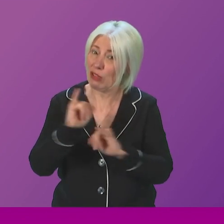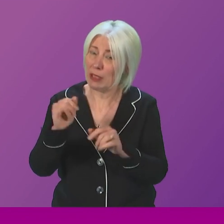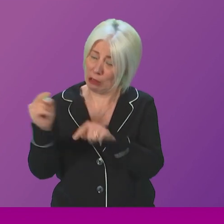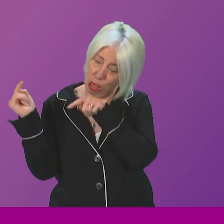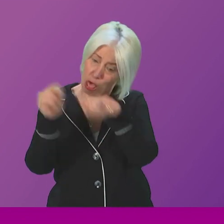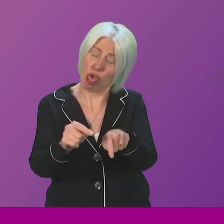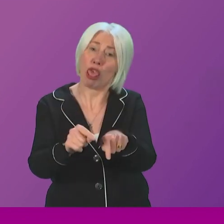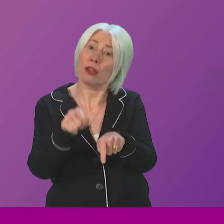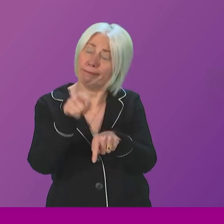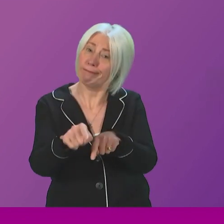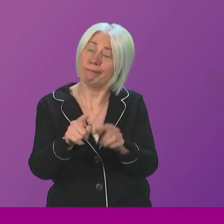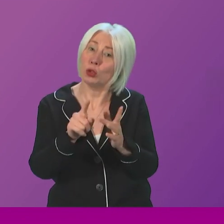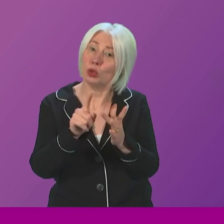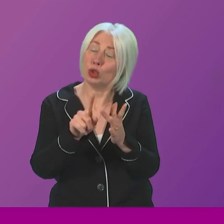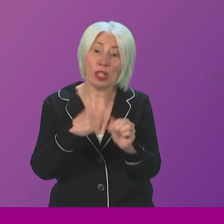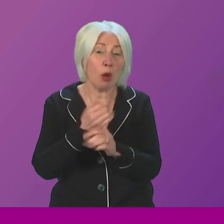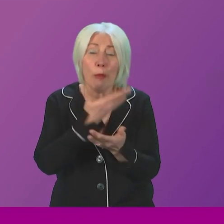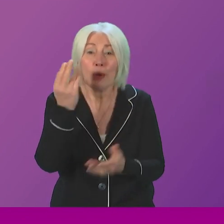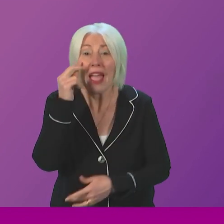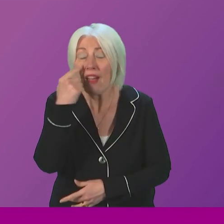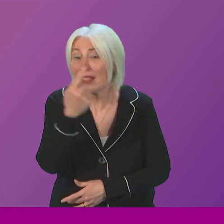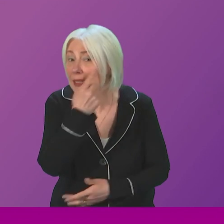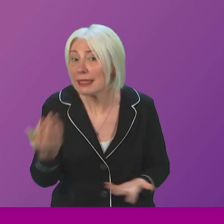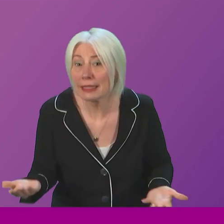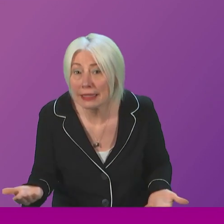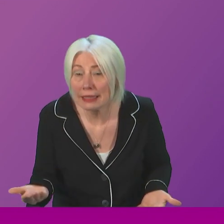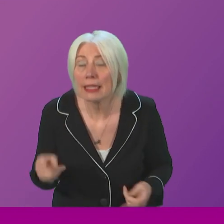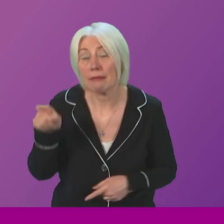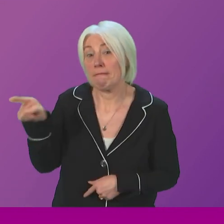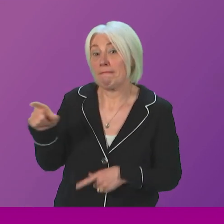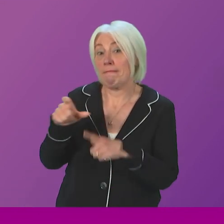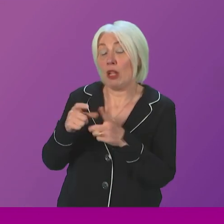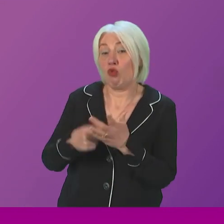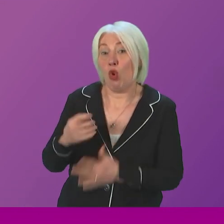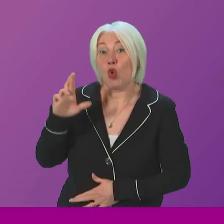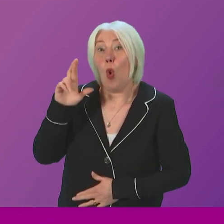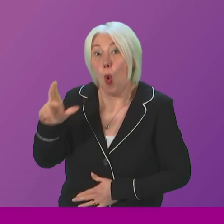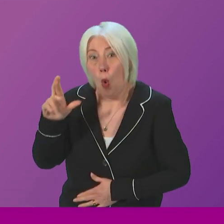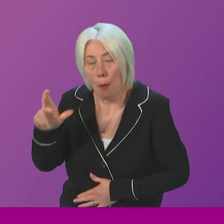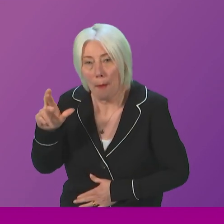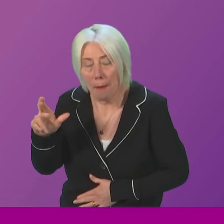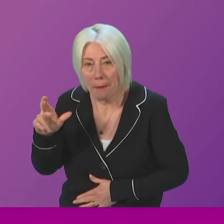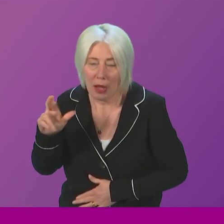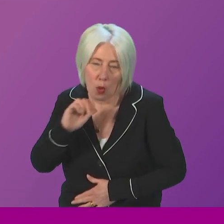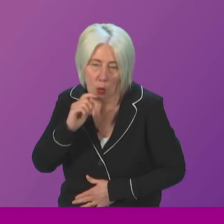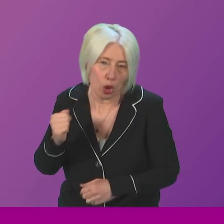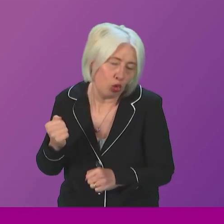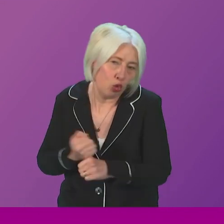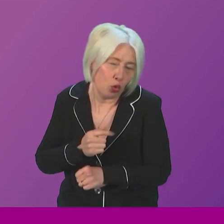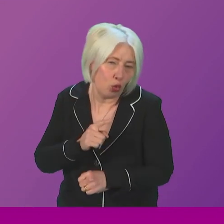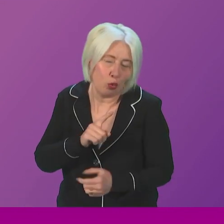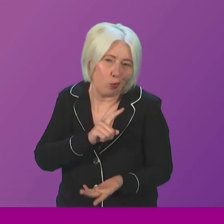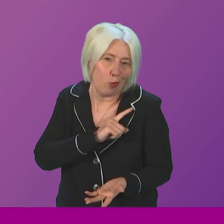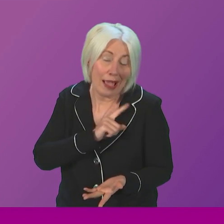I'm afraid, without any evidence. And what he is hoping to do, and he'll do this because he is